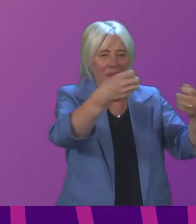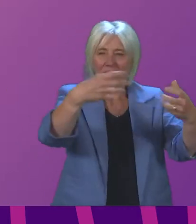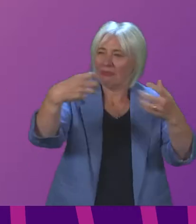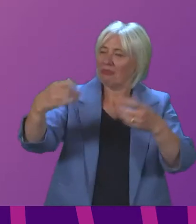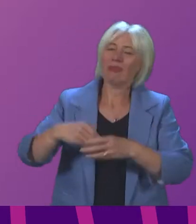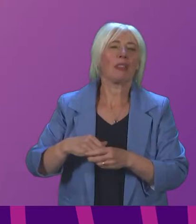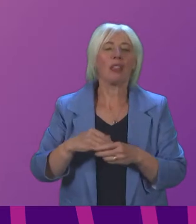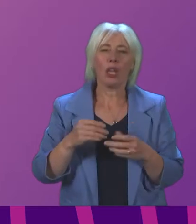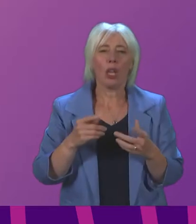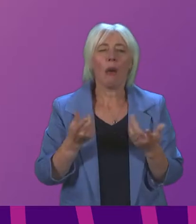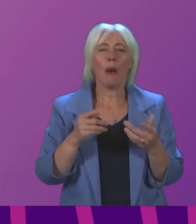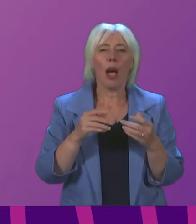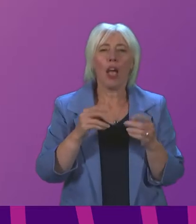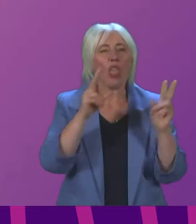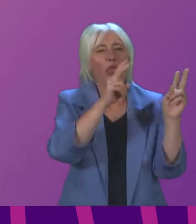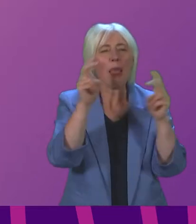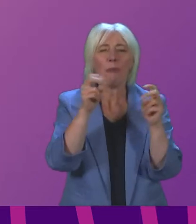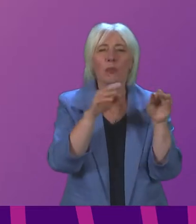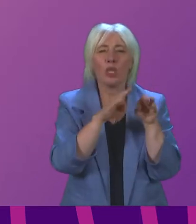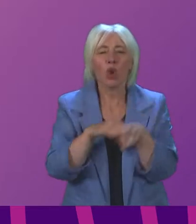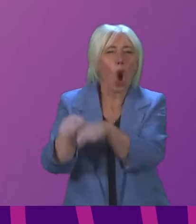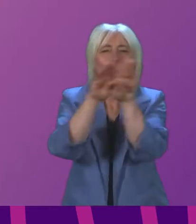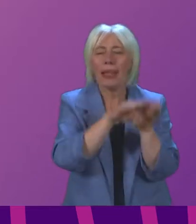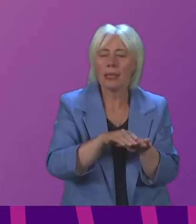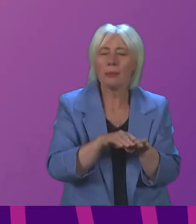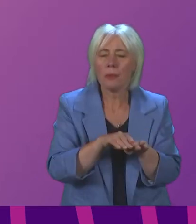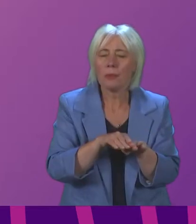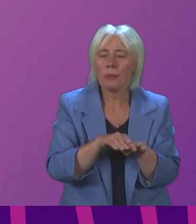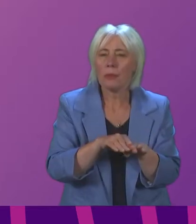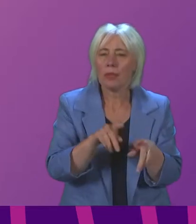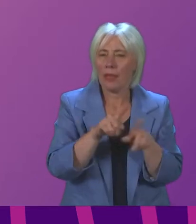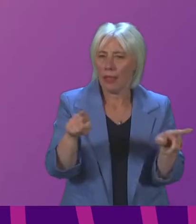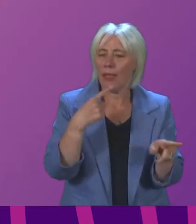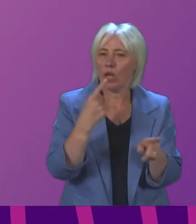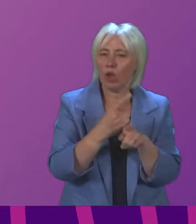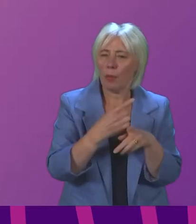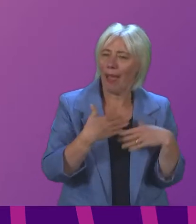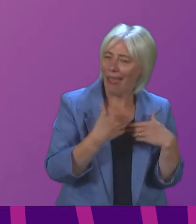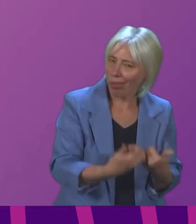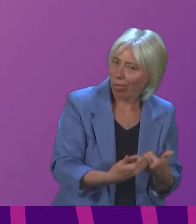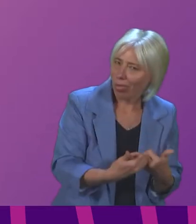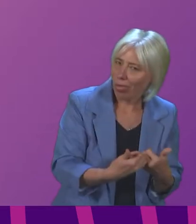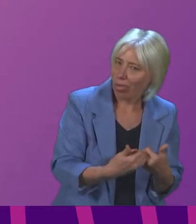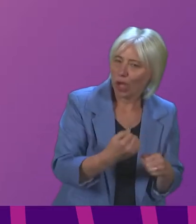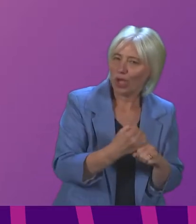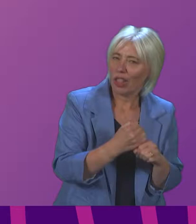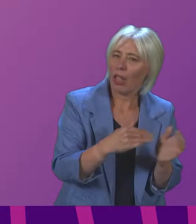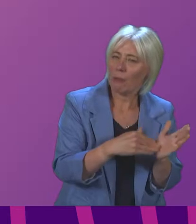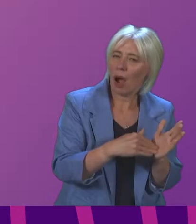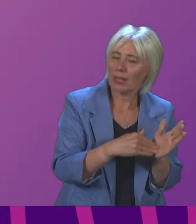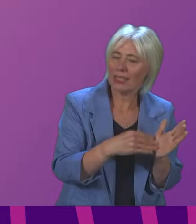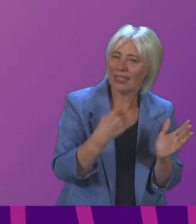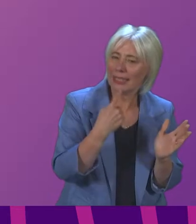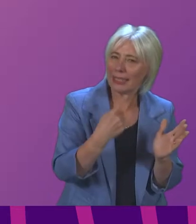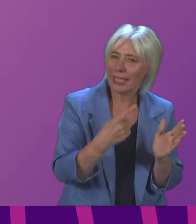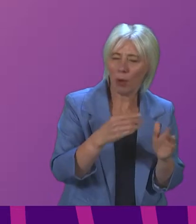of common themes So a number of members spoke about the issue of health Gillian Martin highlighted in particular issues